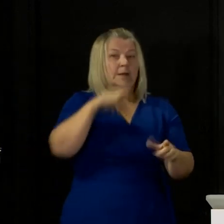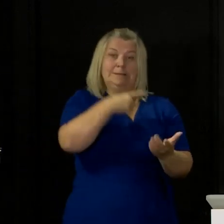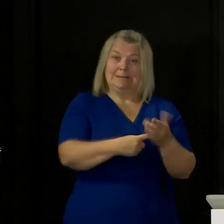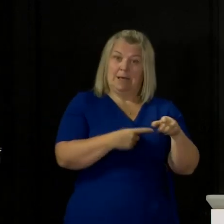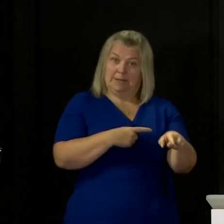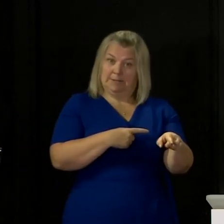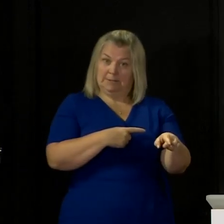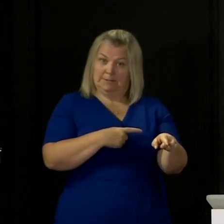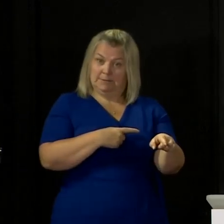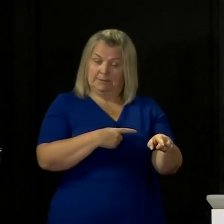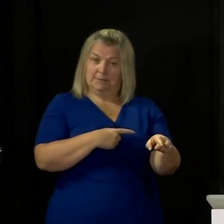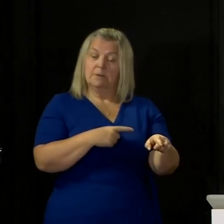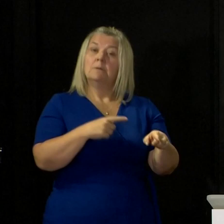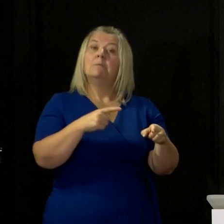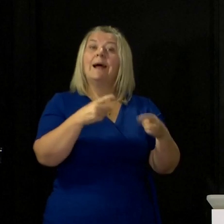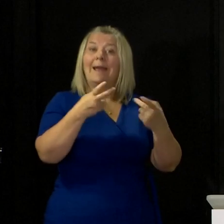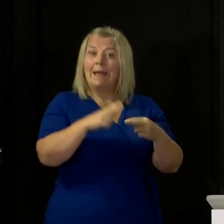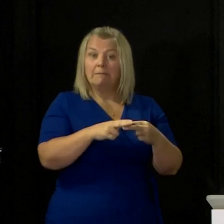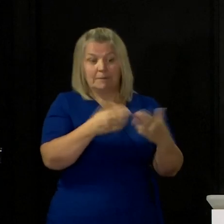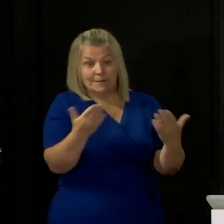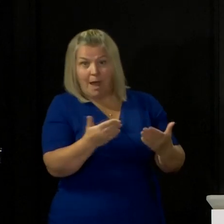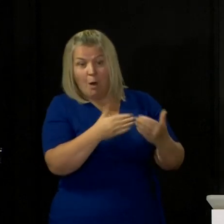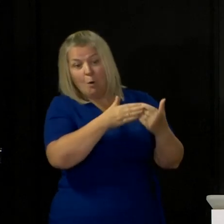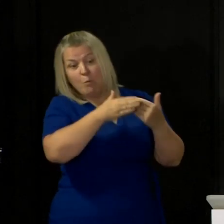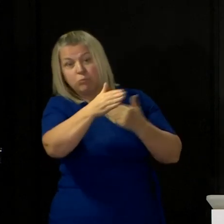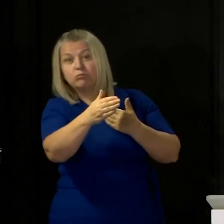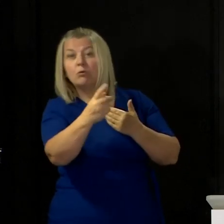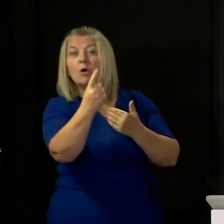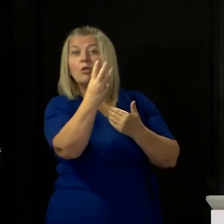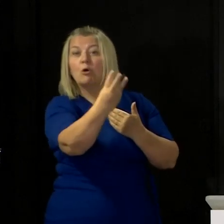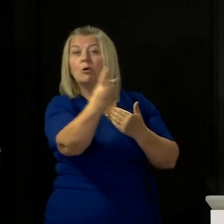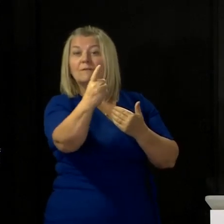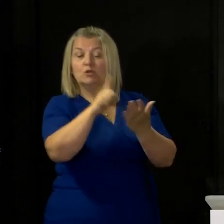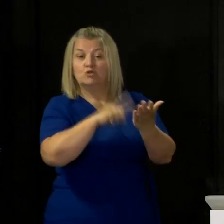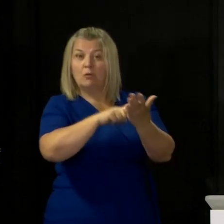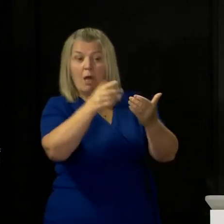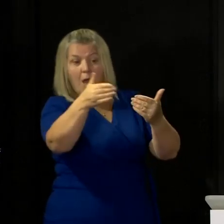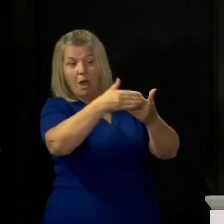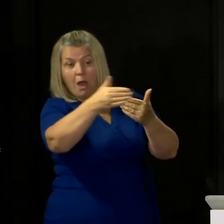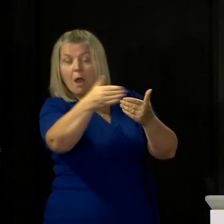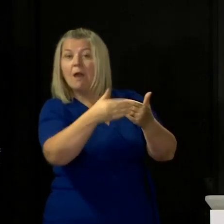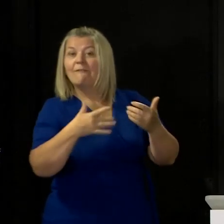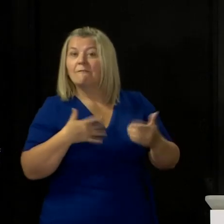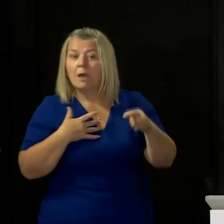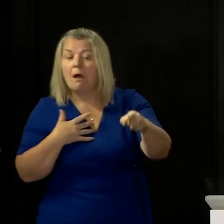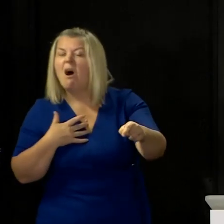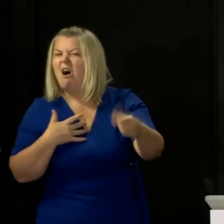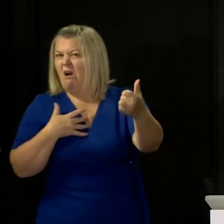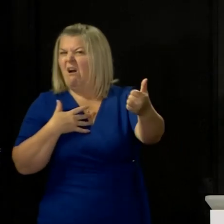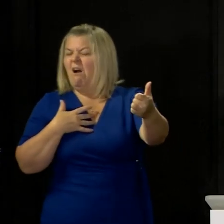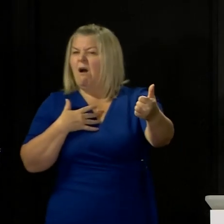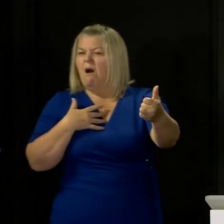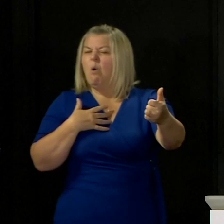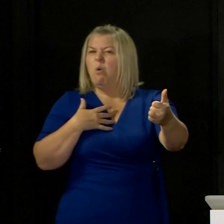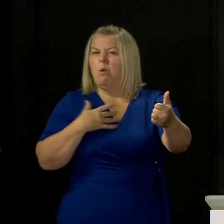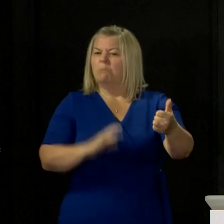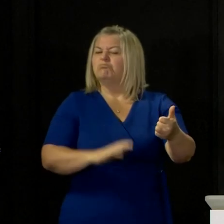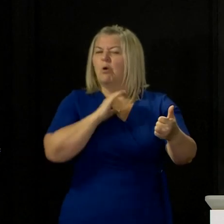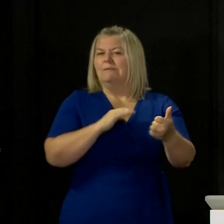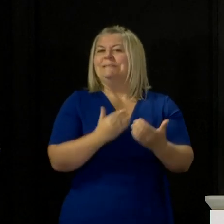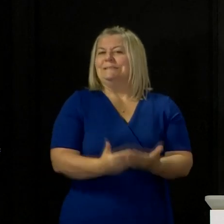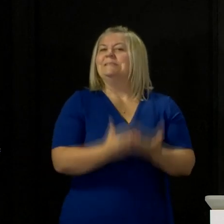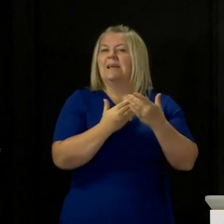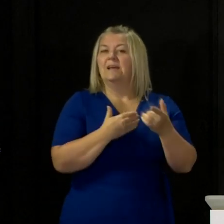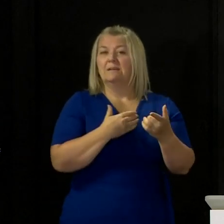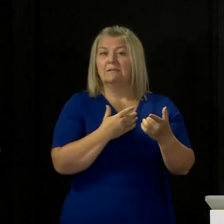then, if we can make further changes, we will make further changes if the advice that the government is getting says that it is safe to do so. So I don't